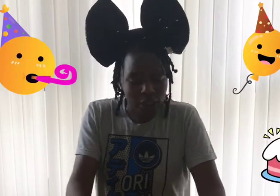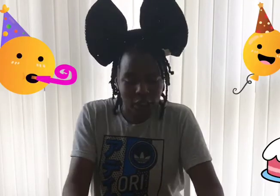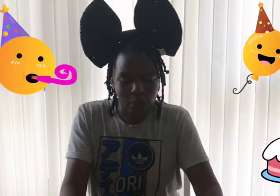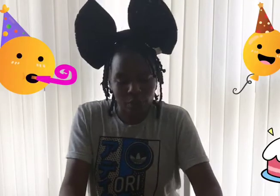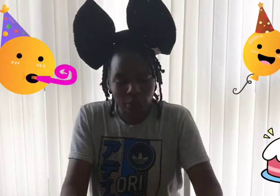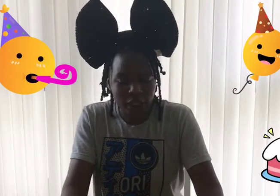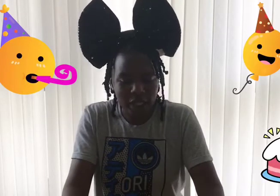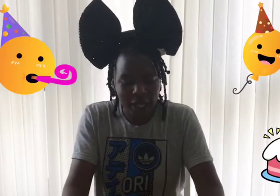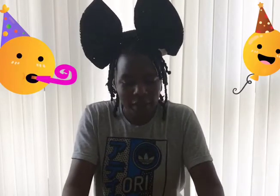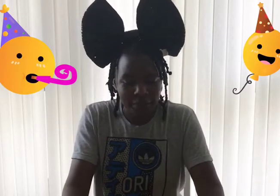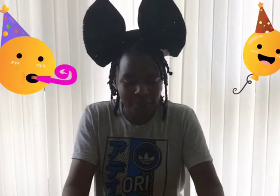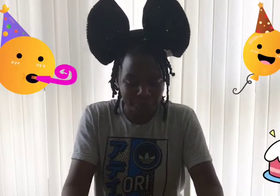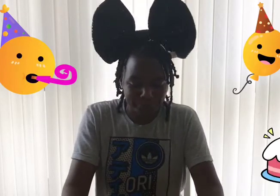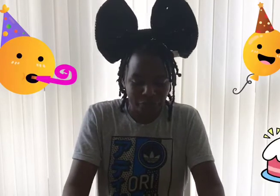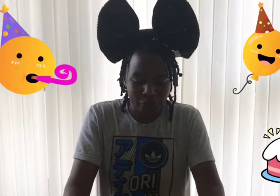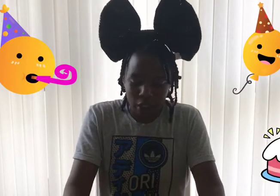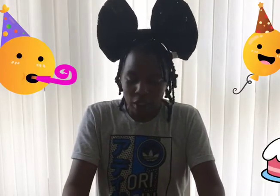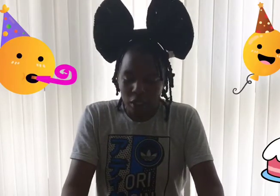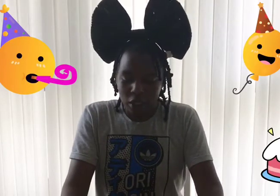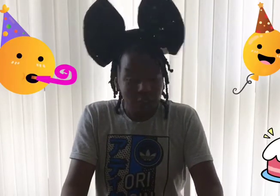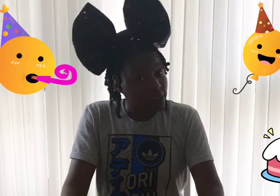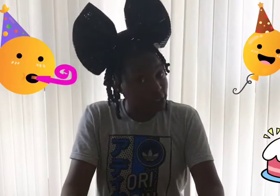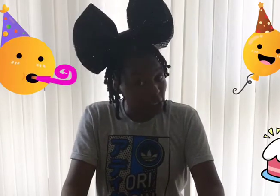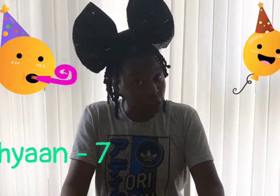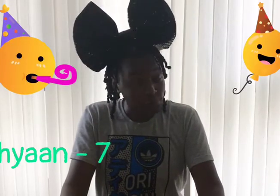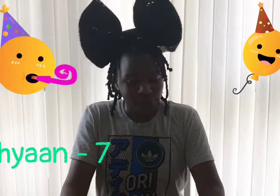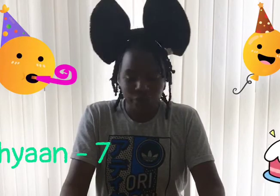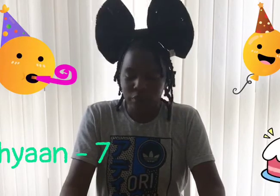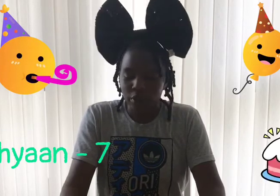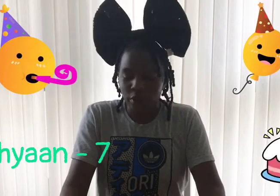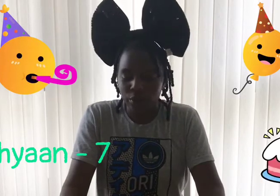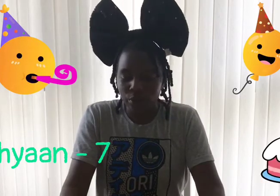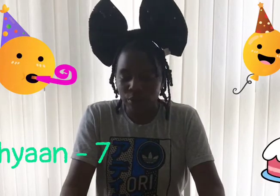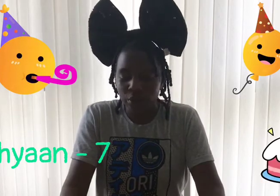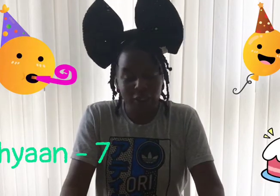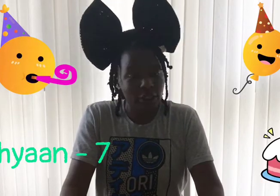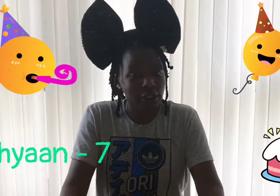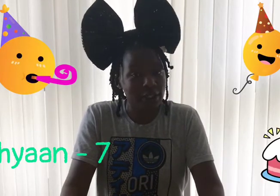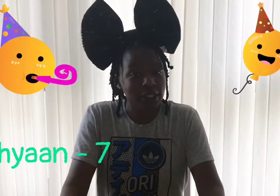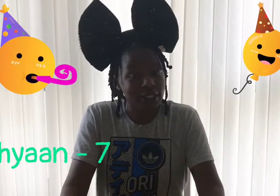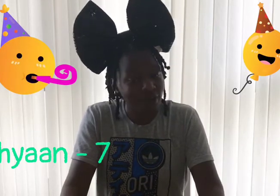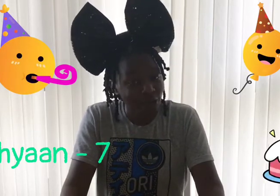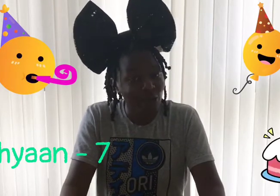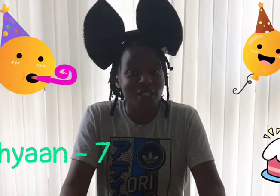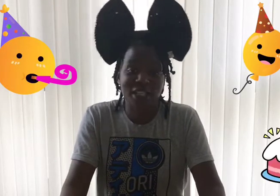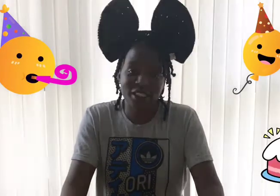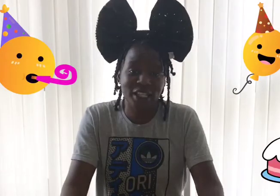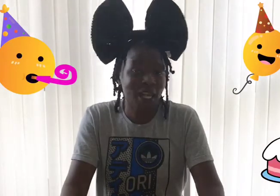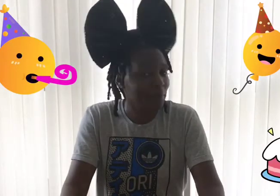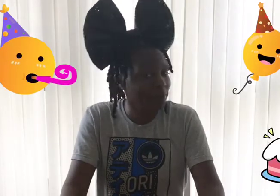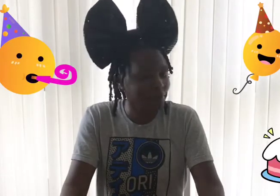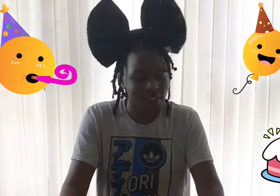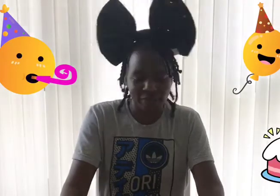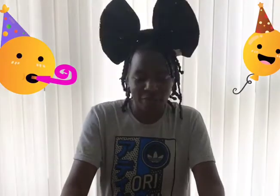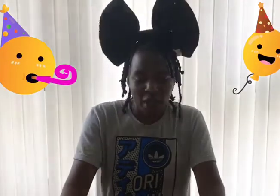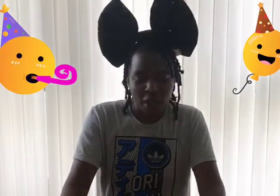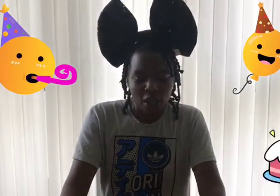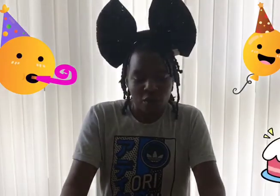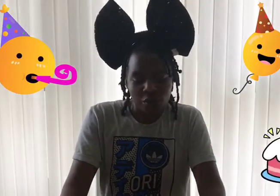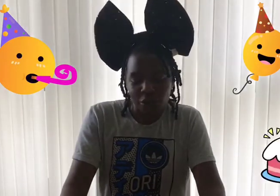we have Dionne who turns seven on Saturday. Happy birthday. We